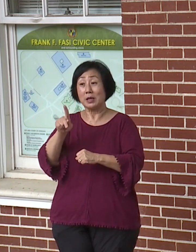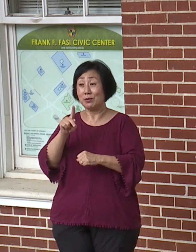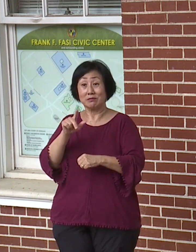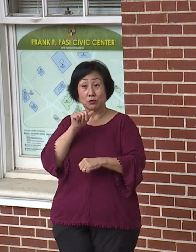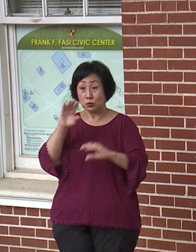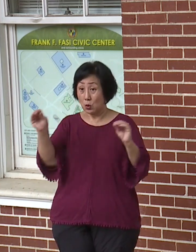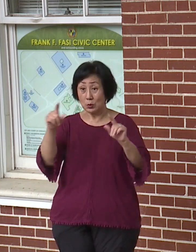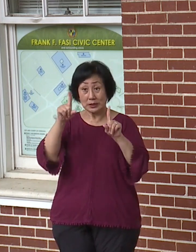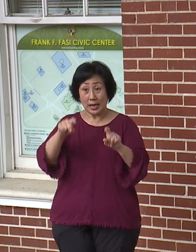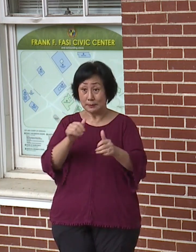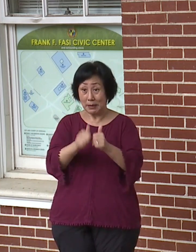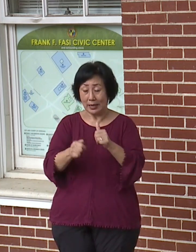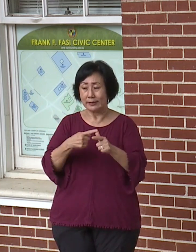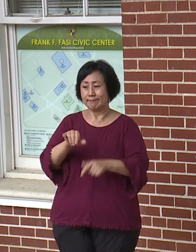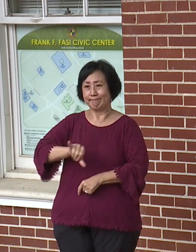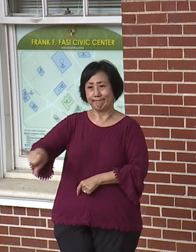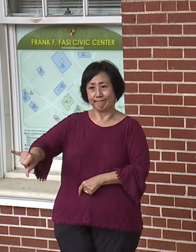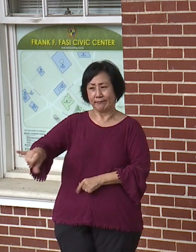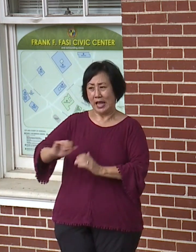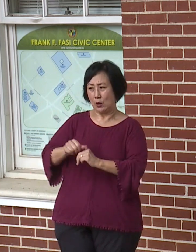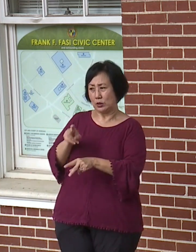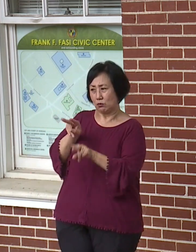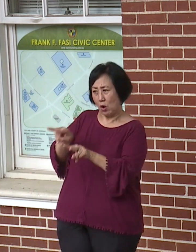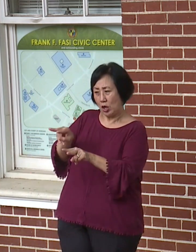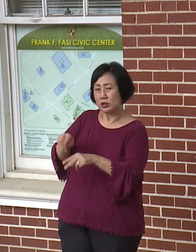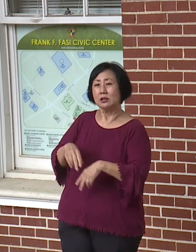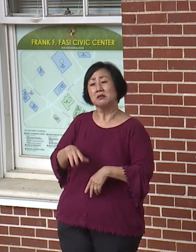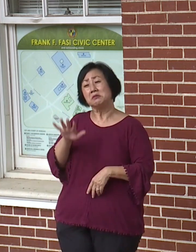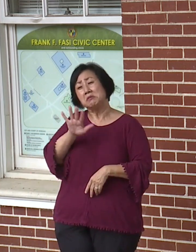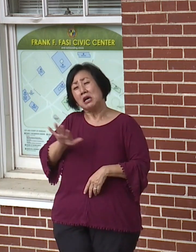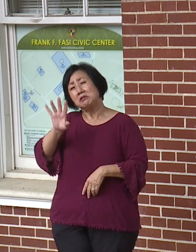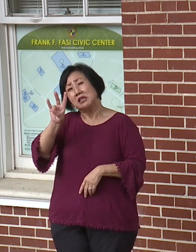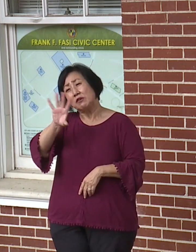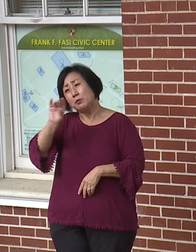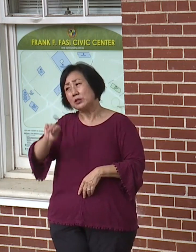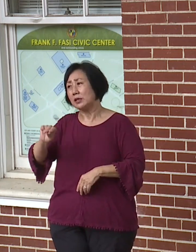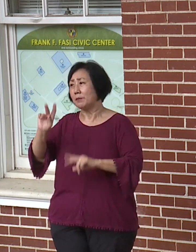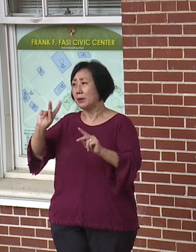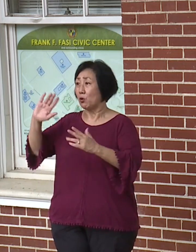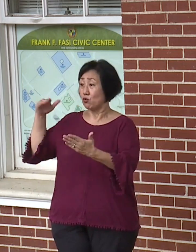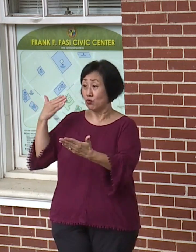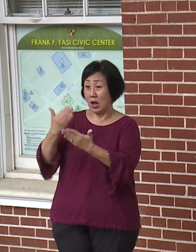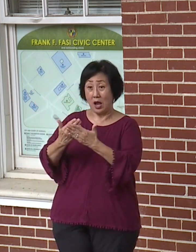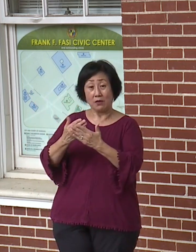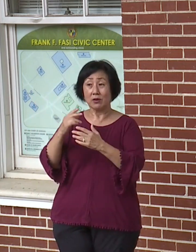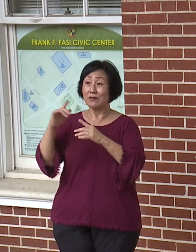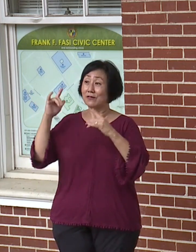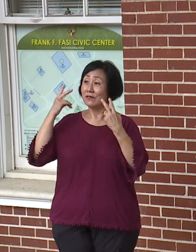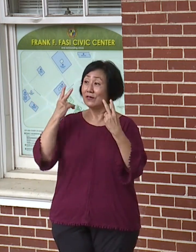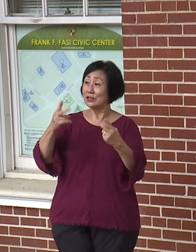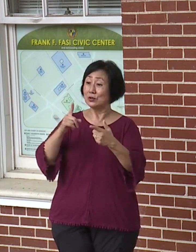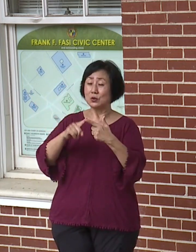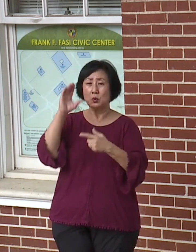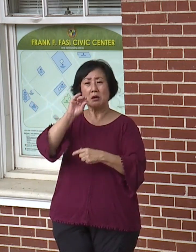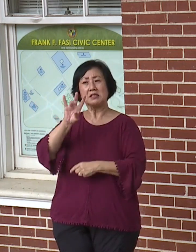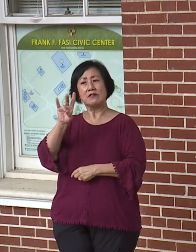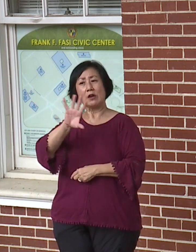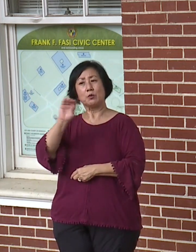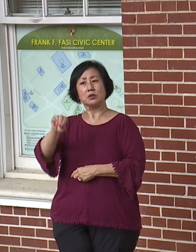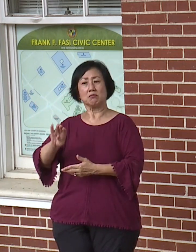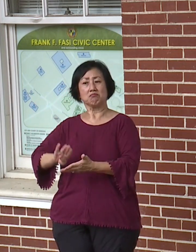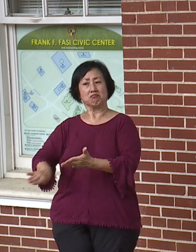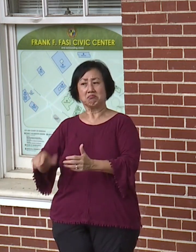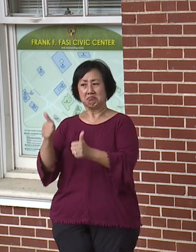for those who are in quarantine, and about, you know, rough average, about 75% of the people coming to Oahu have a pretest, they're exempt,